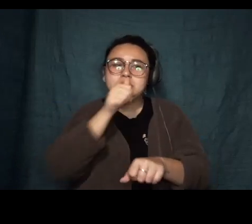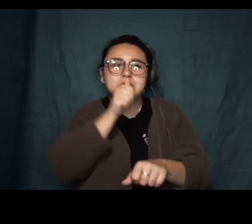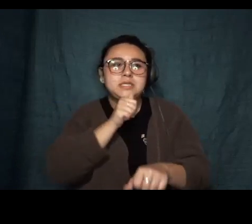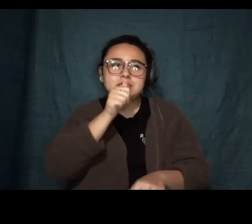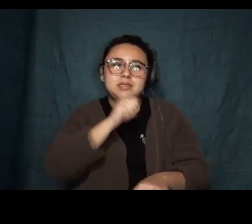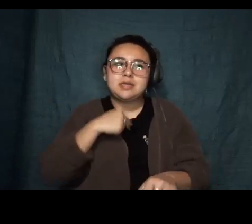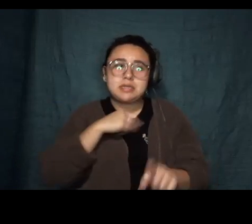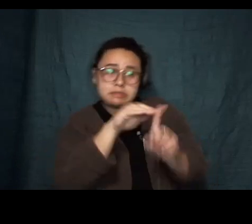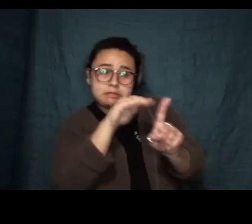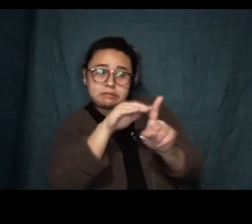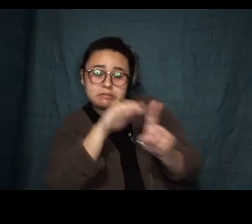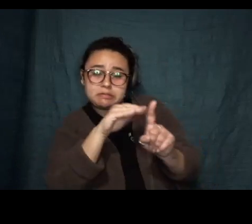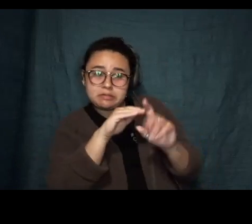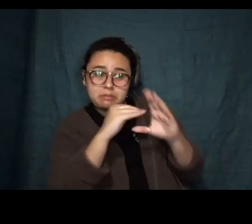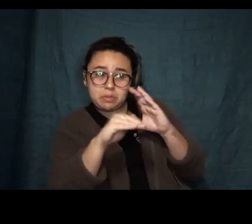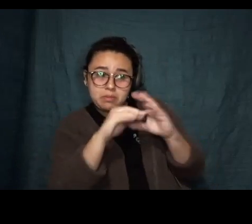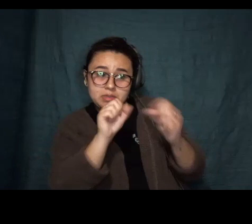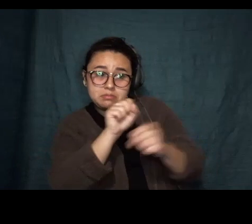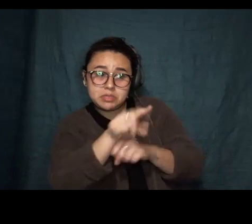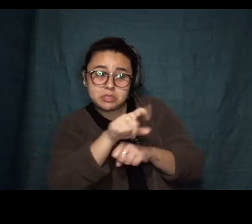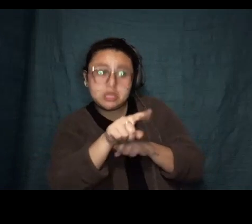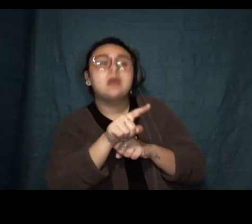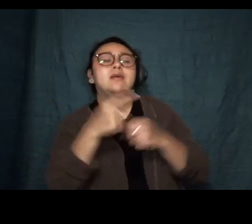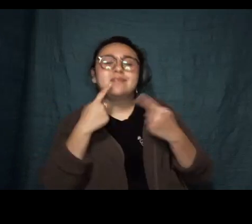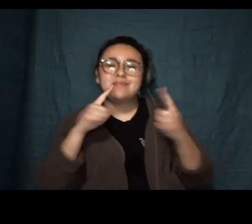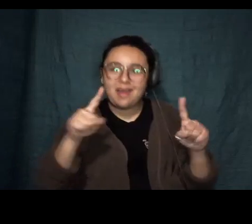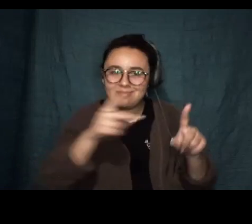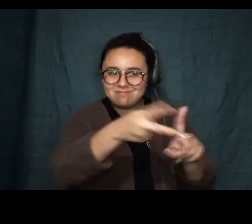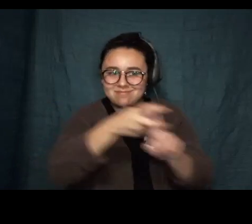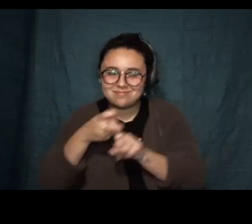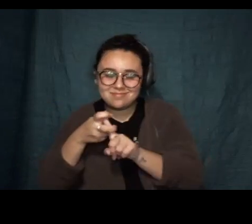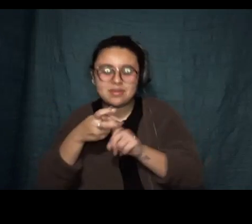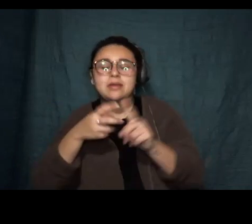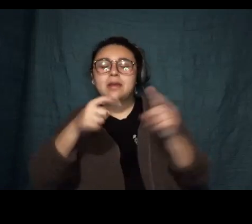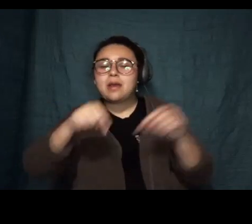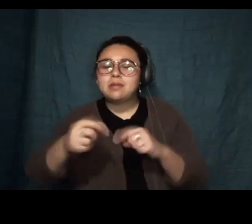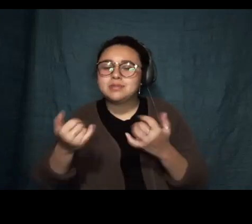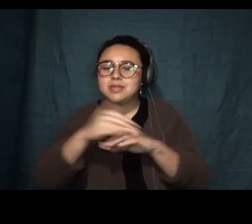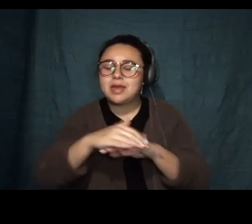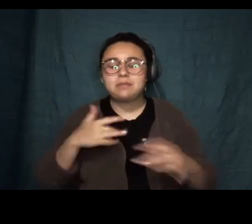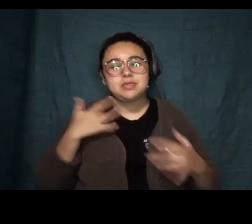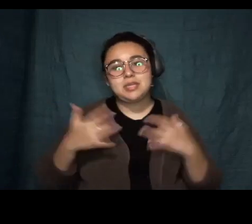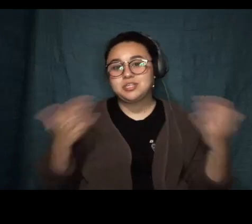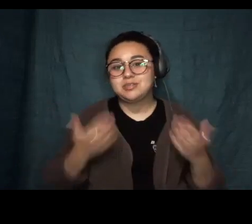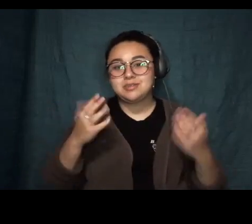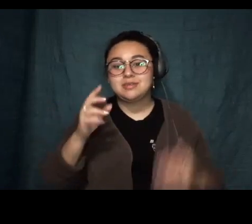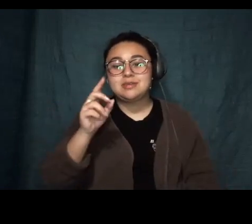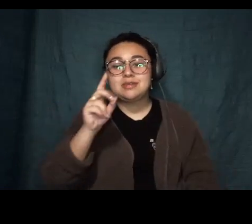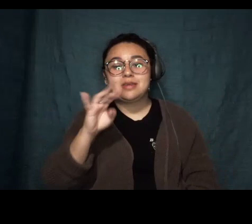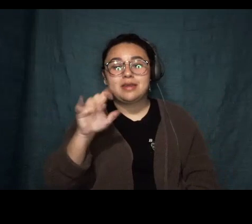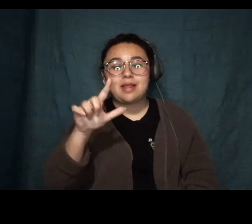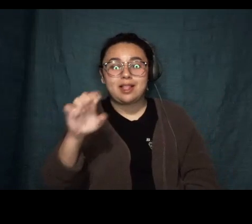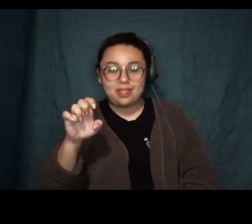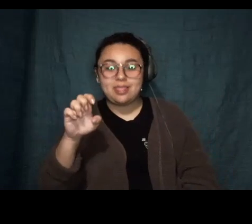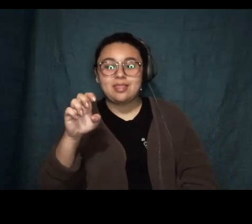inbox until we finally had a date that worked, and so I am really excited that she's here tonight. Danielle Evans is the author of the